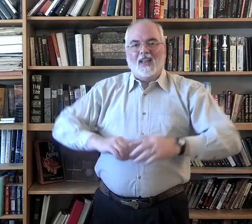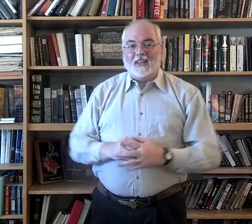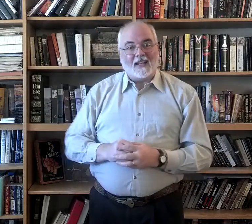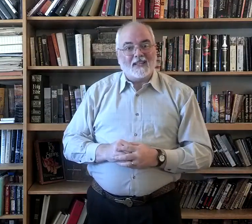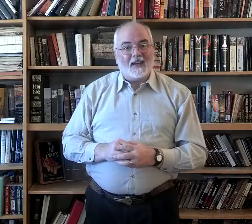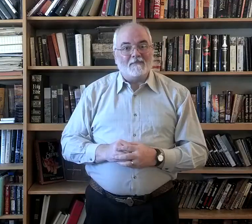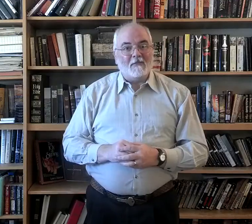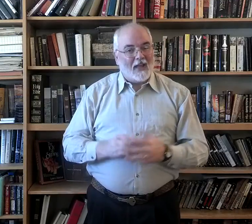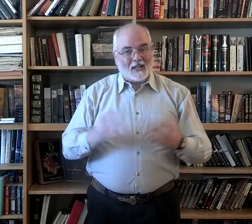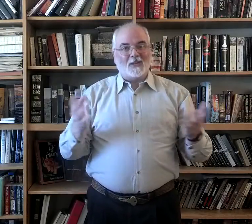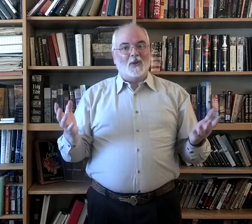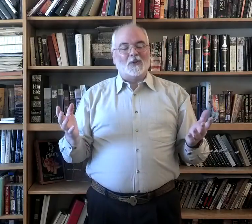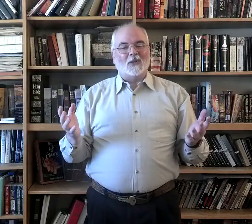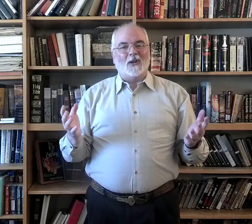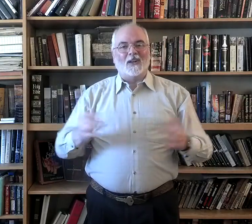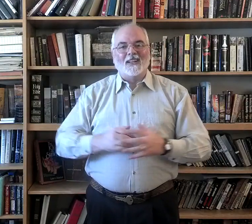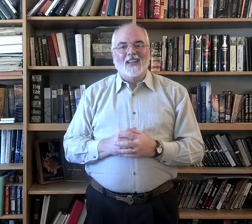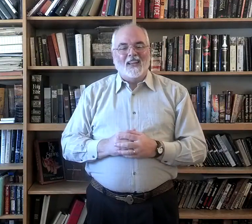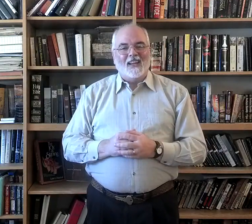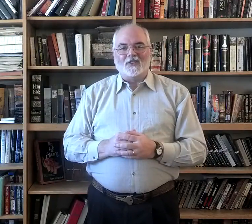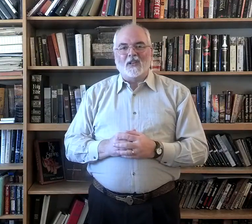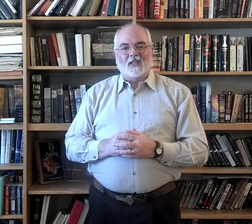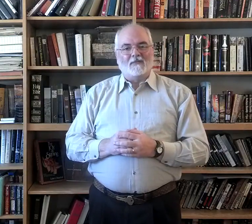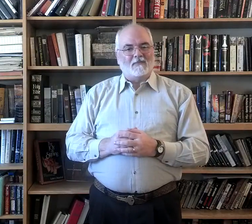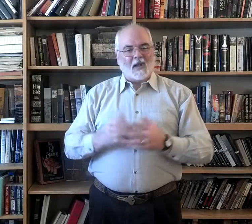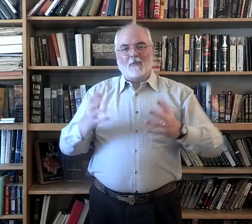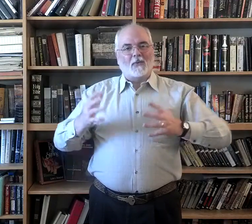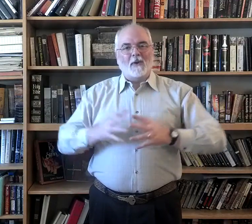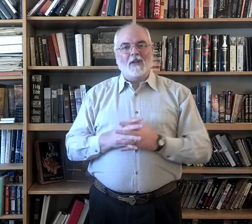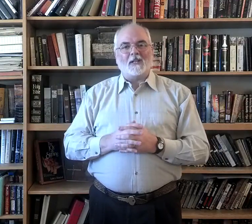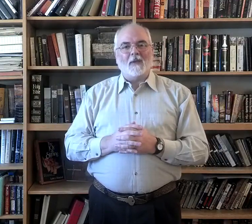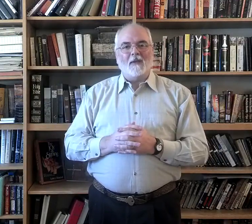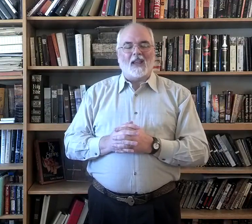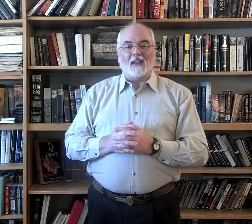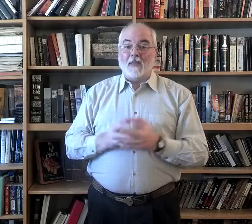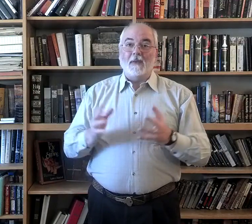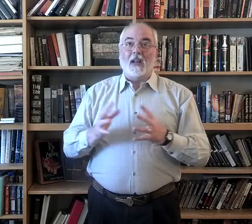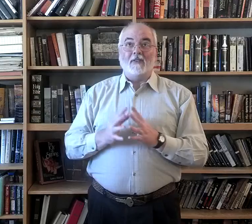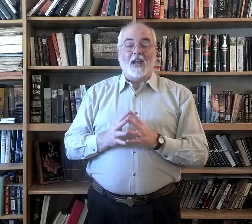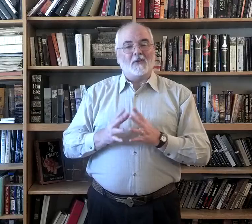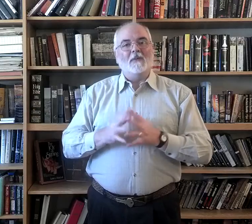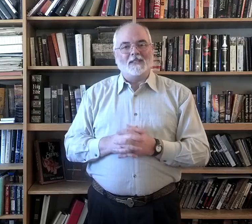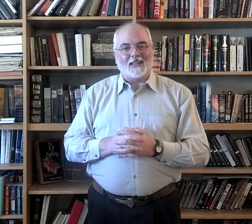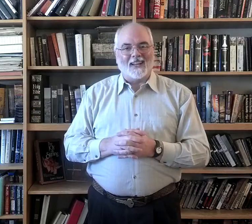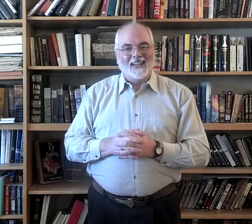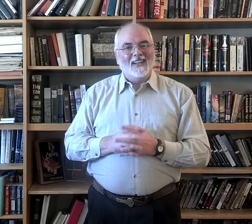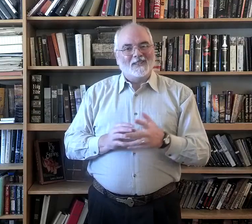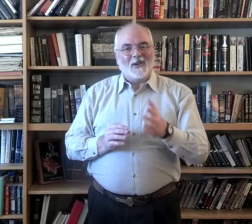That's it. That's the whole song. It's just a couple, three minutes, maybe. Maybe not even that. Two minutes, I think. So,